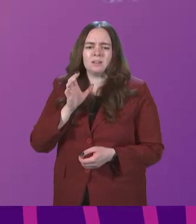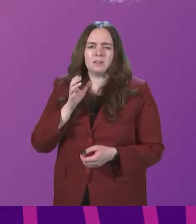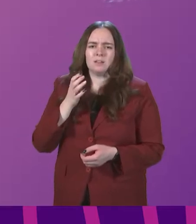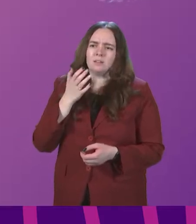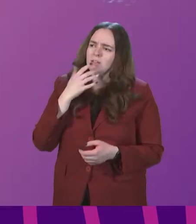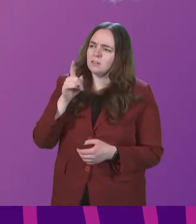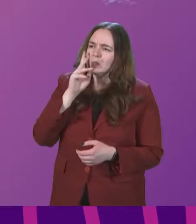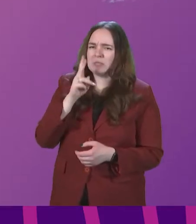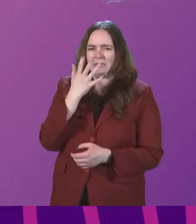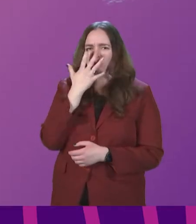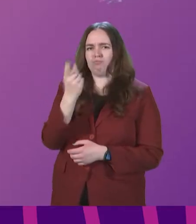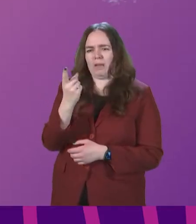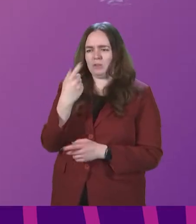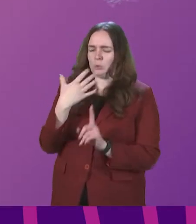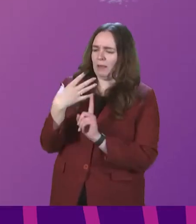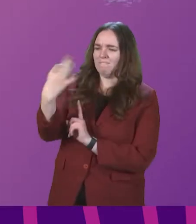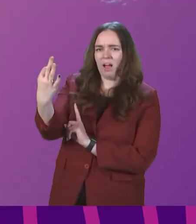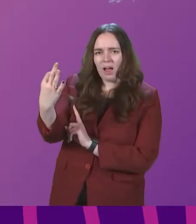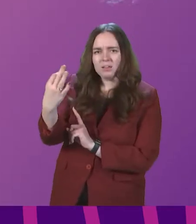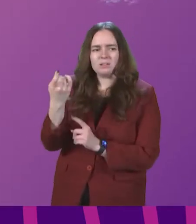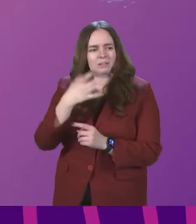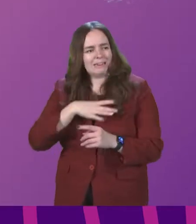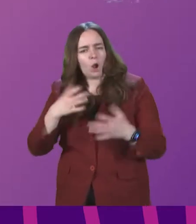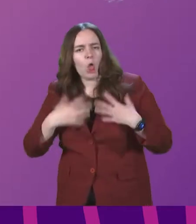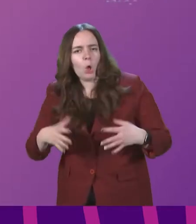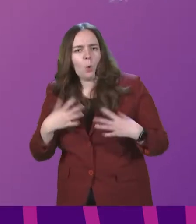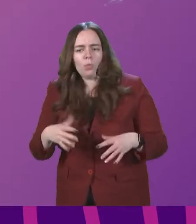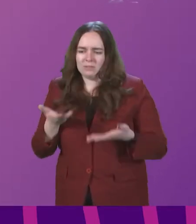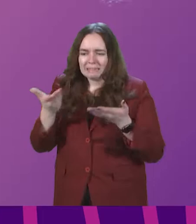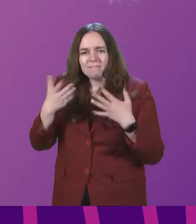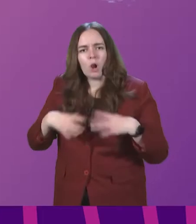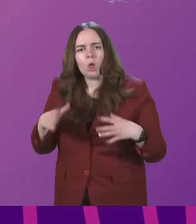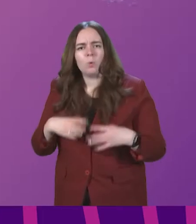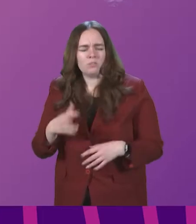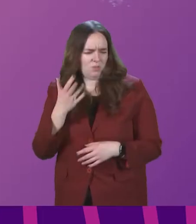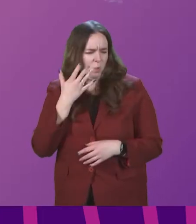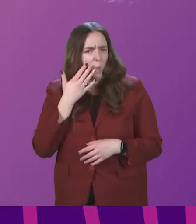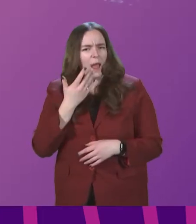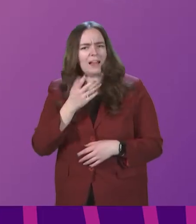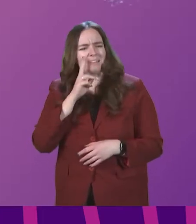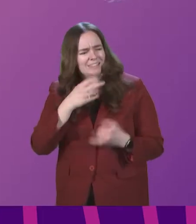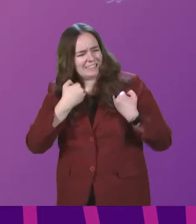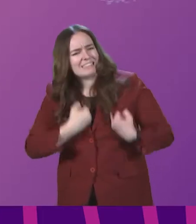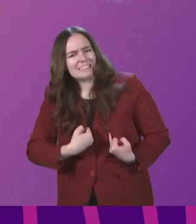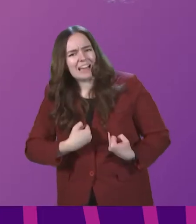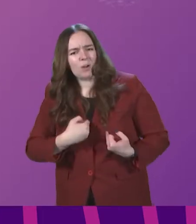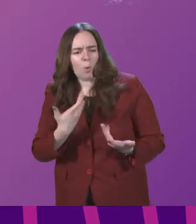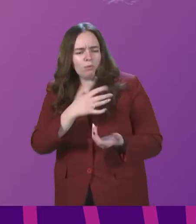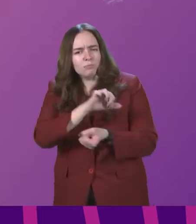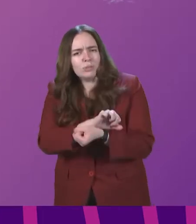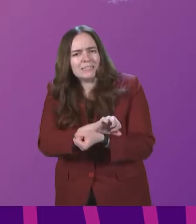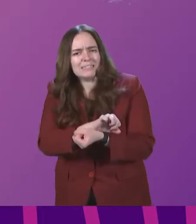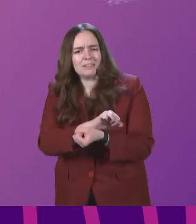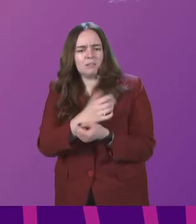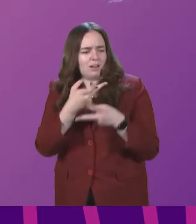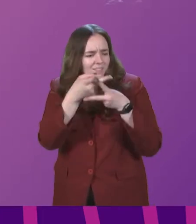see you a stranger, and invite you in? Or needing clothes, and clothes you? When did we see you sick, or in prison, and